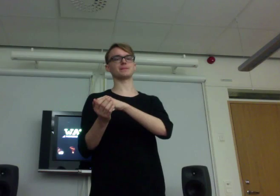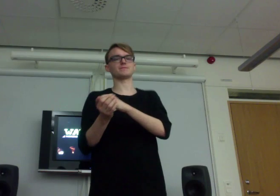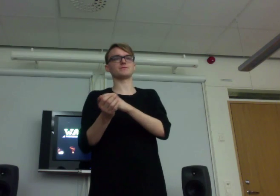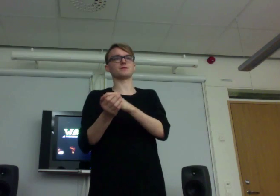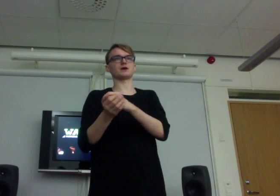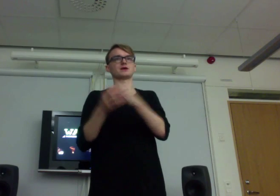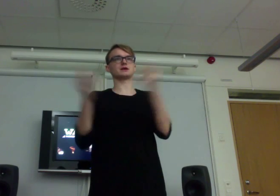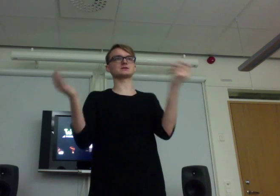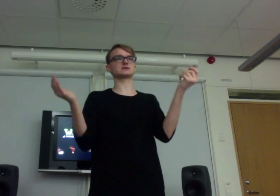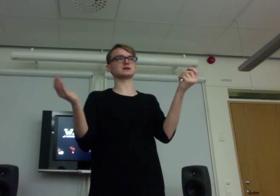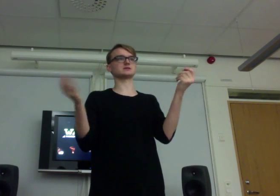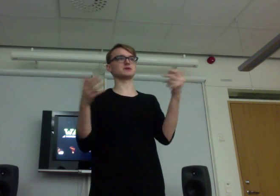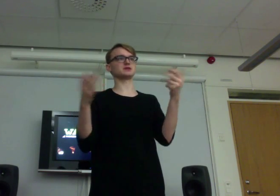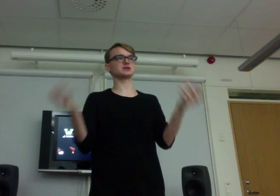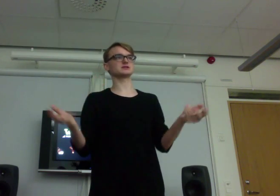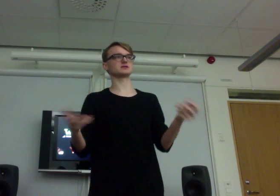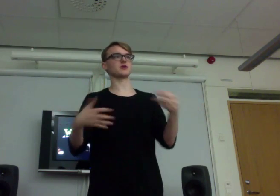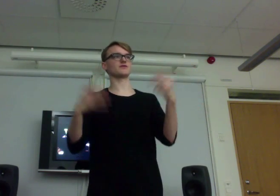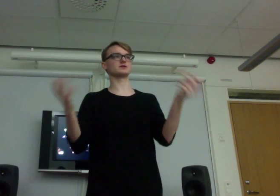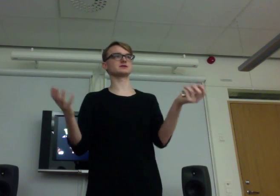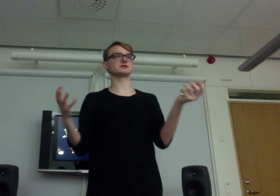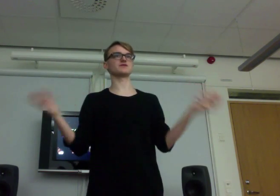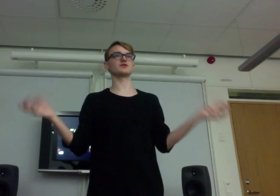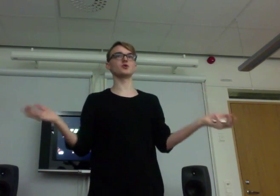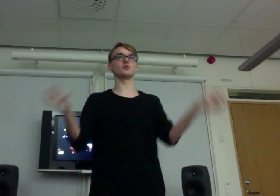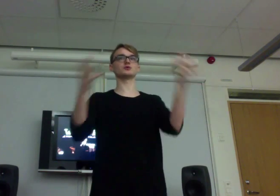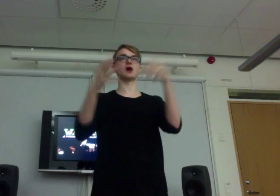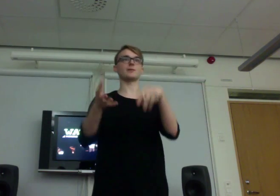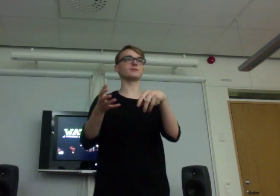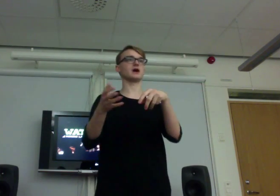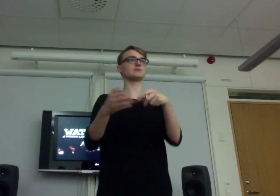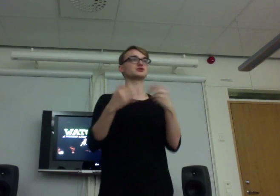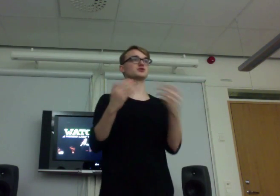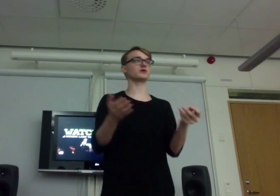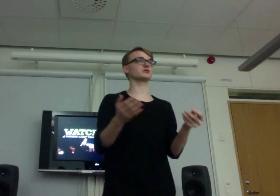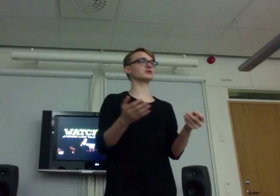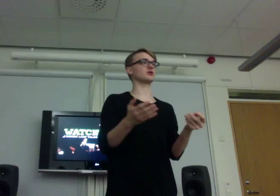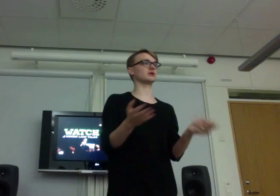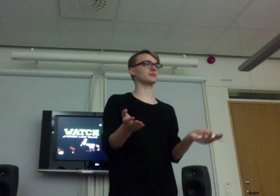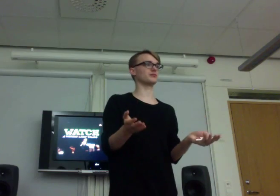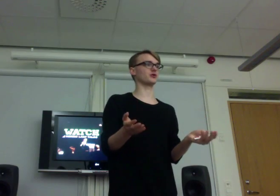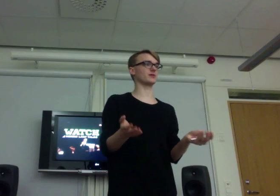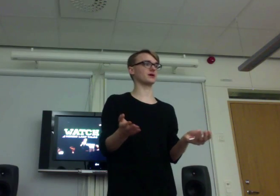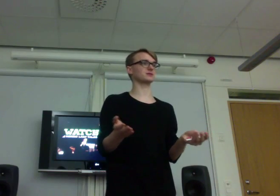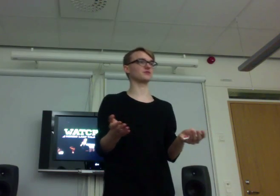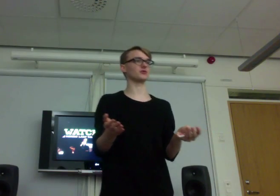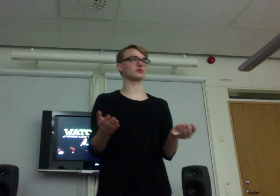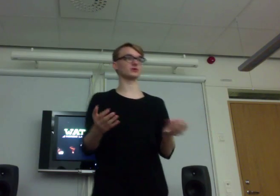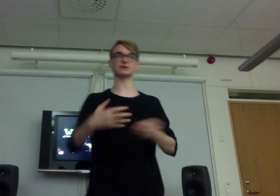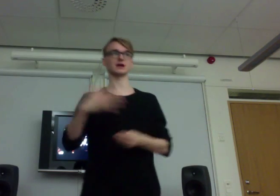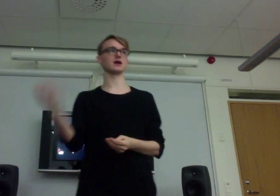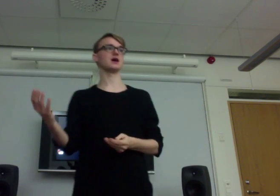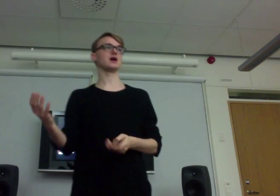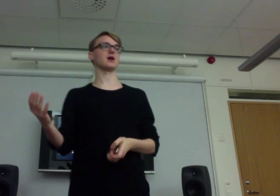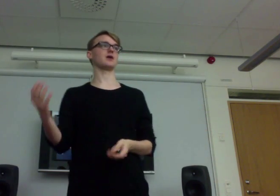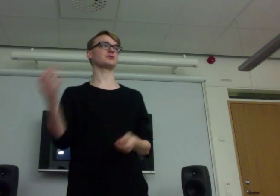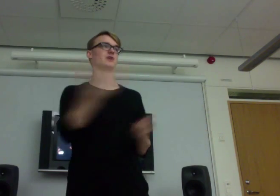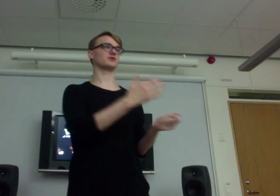And it's speeches, it's conferences. If you would come, I'm sure you could hold a program item of your own. And tell about have you